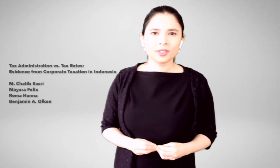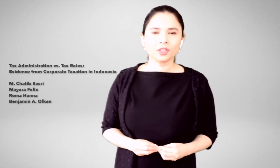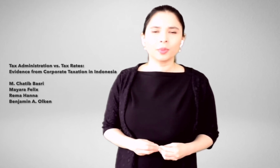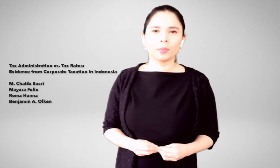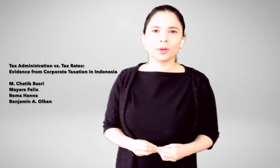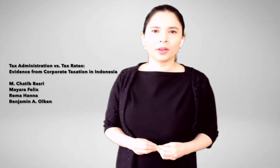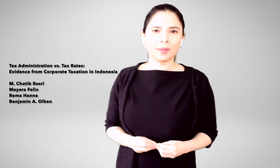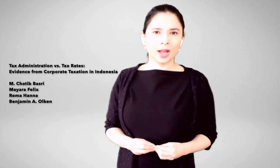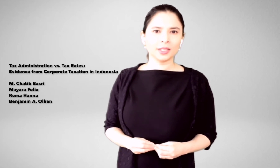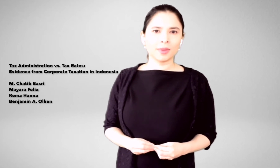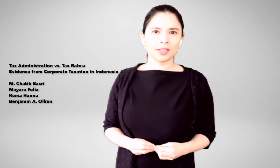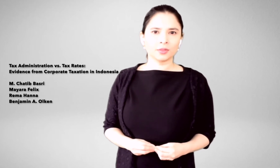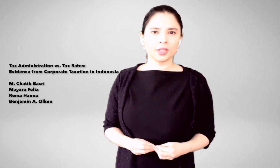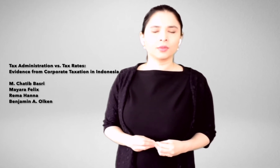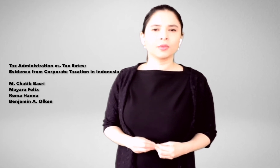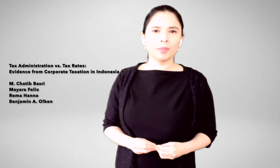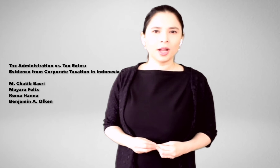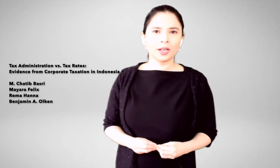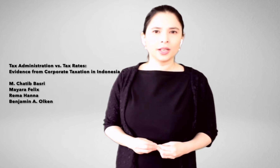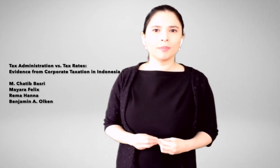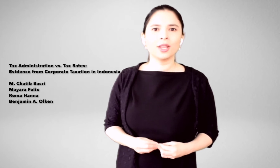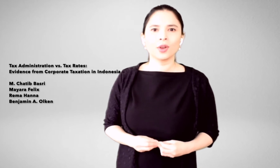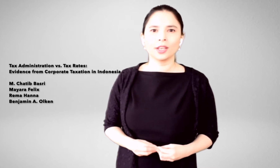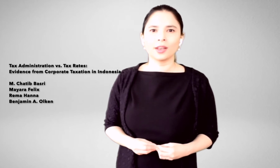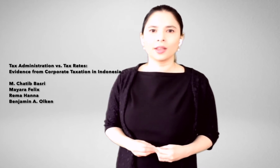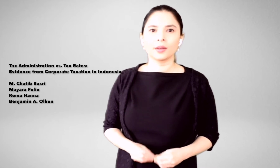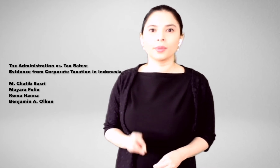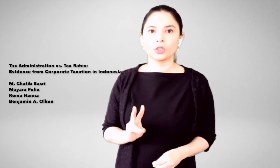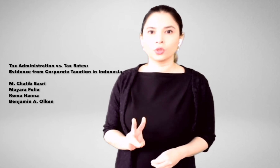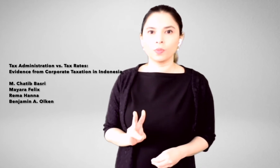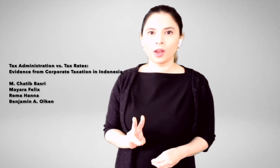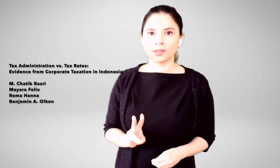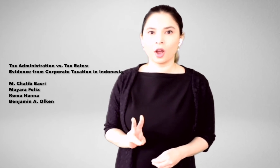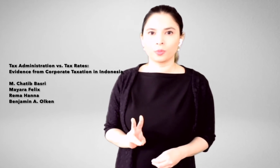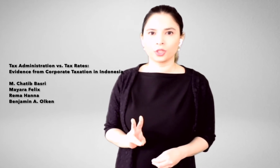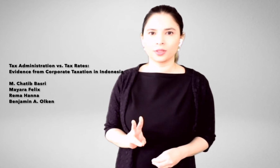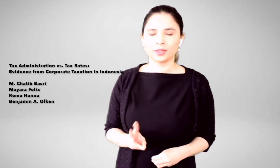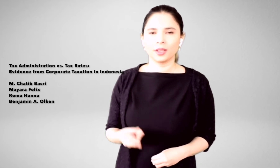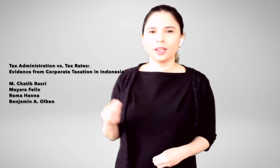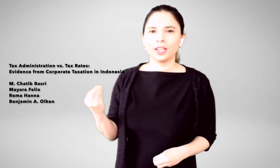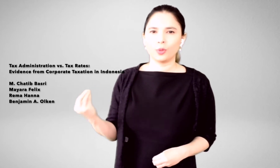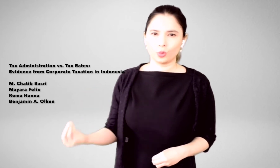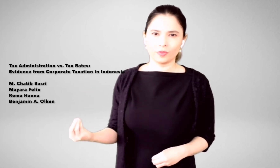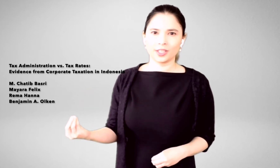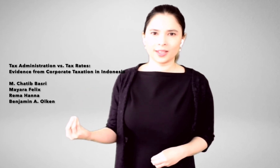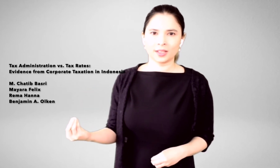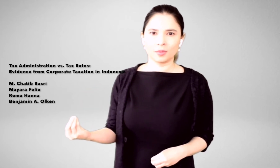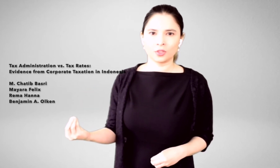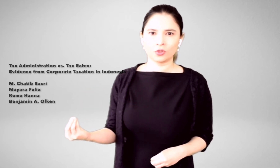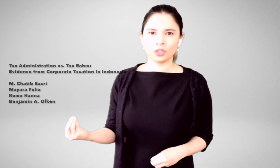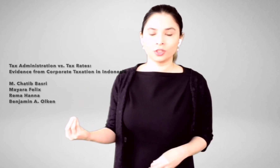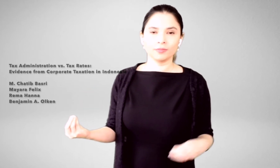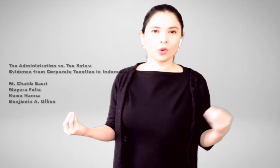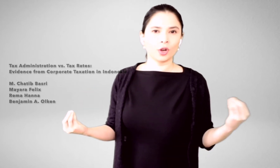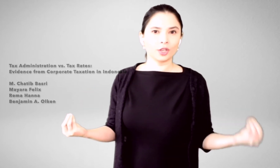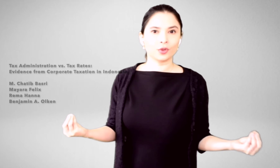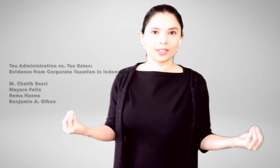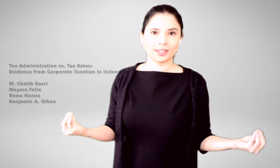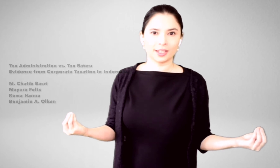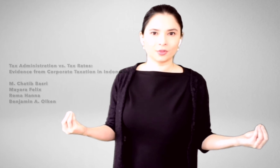research paper, Emhati Basri, Rima Hanna, Ben Okun and I compare two policy options, improving tax administration or increasing tax